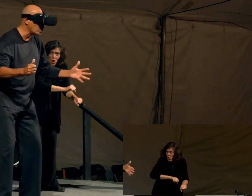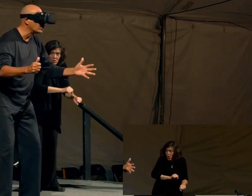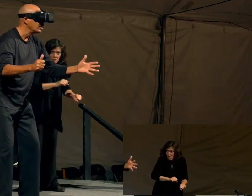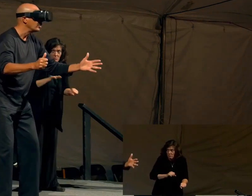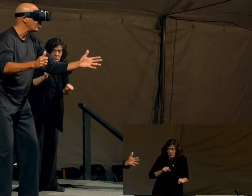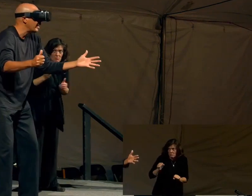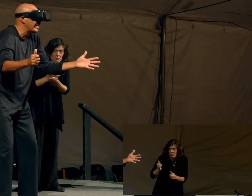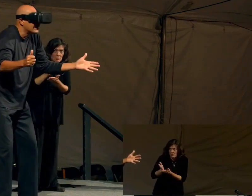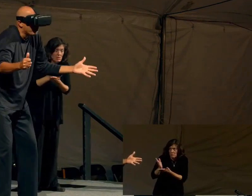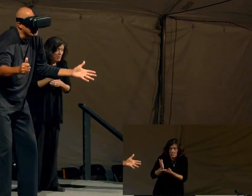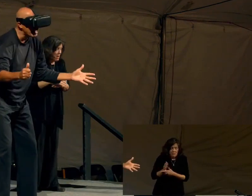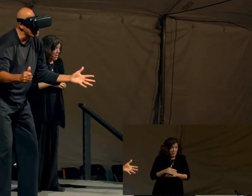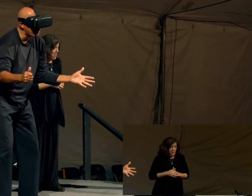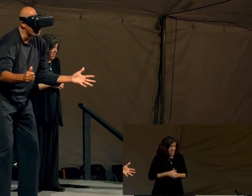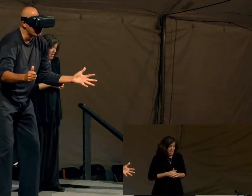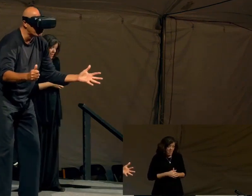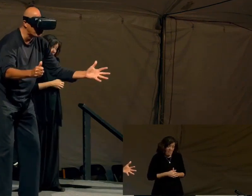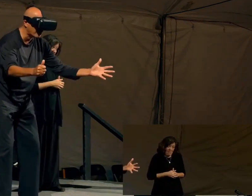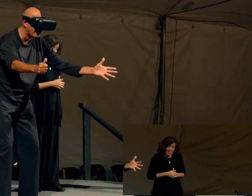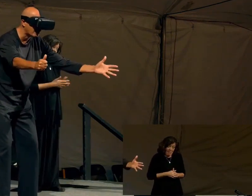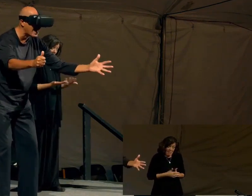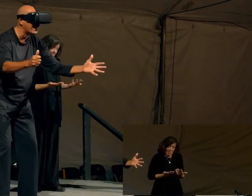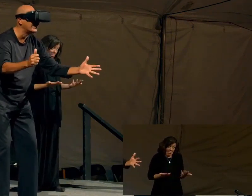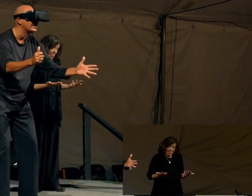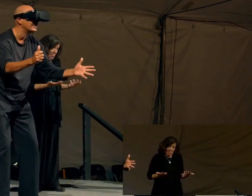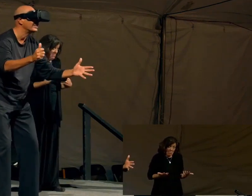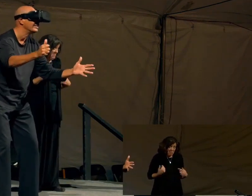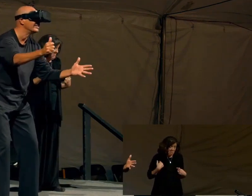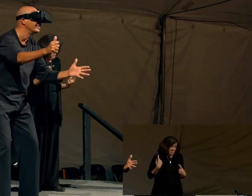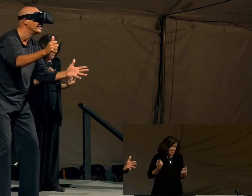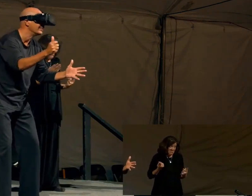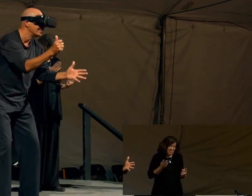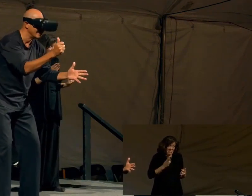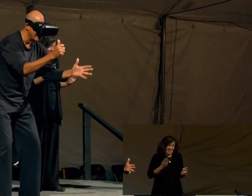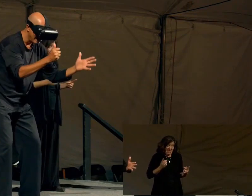And he goes, nobody has ever done that, but you sure can try it.